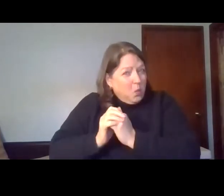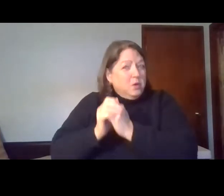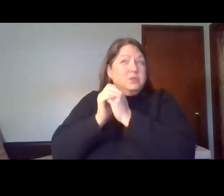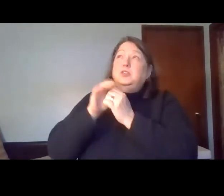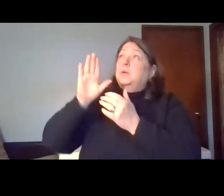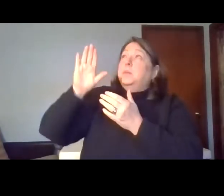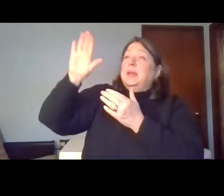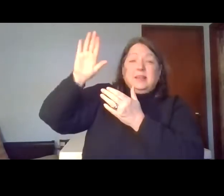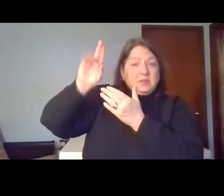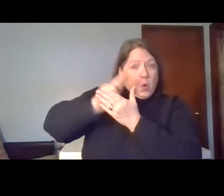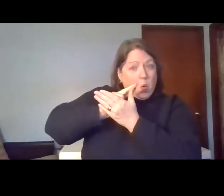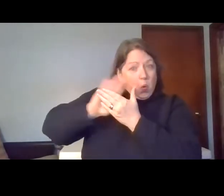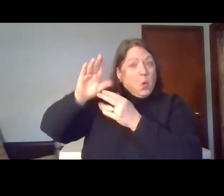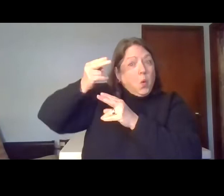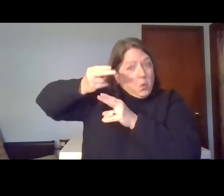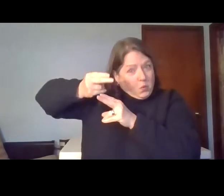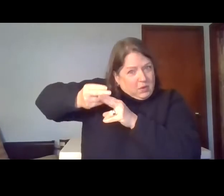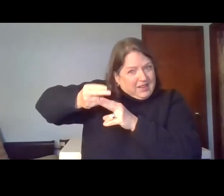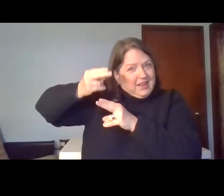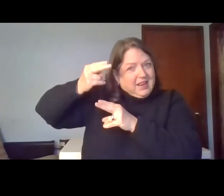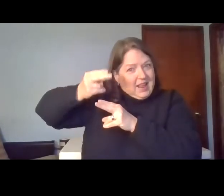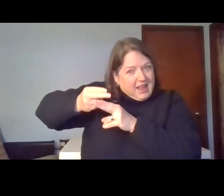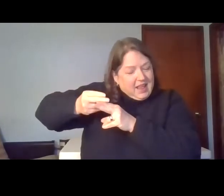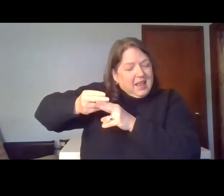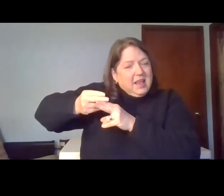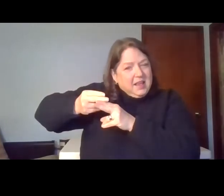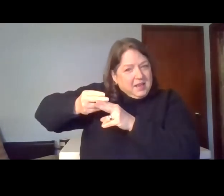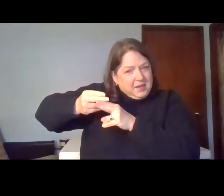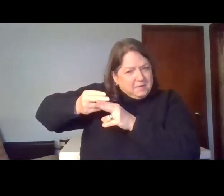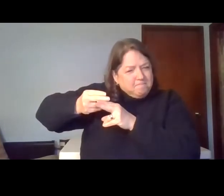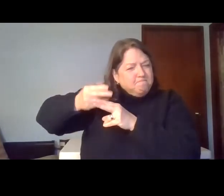I'll worship your holy name.